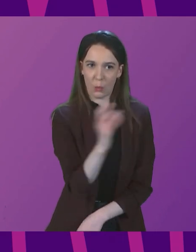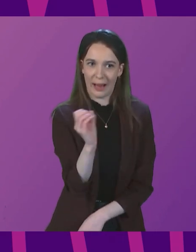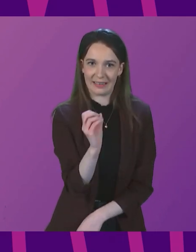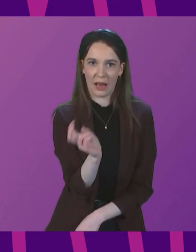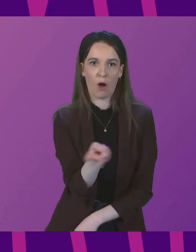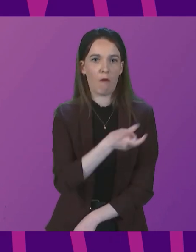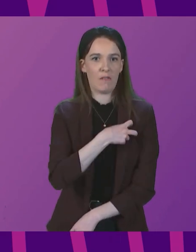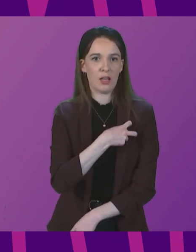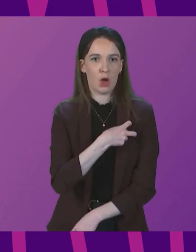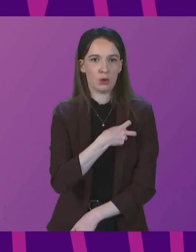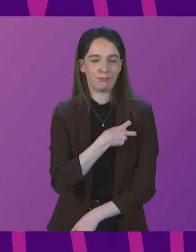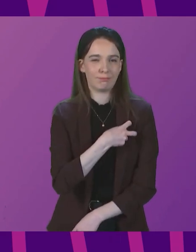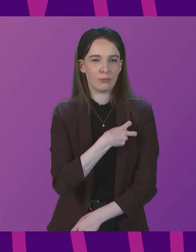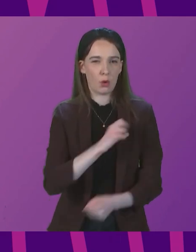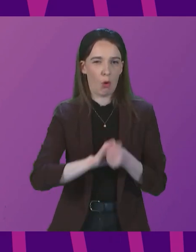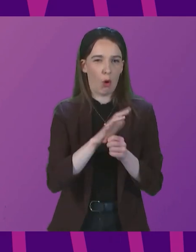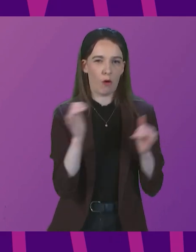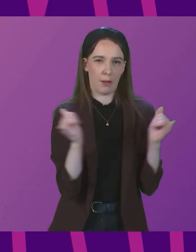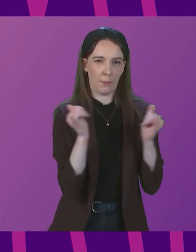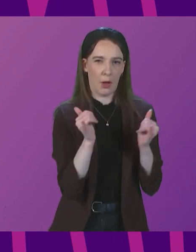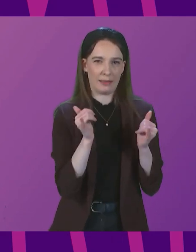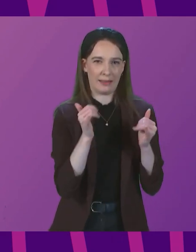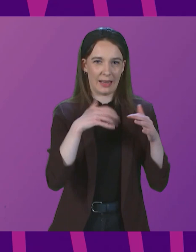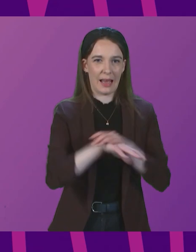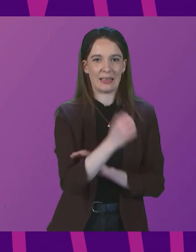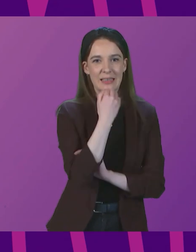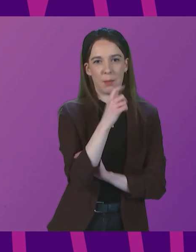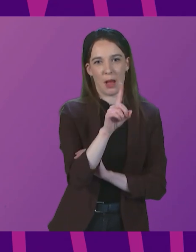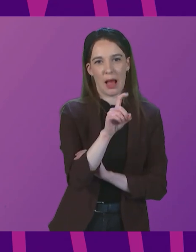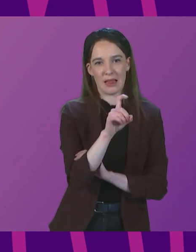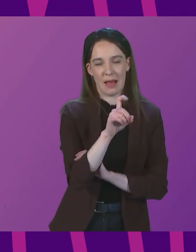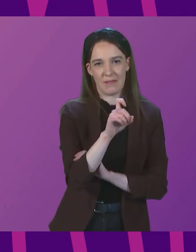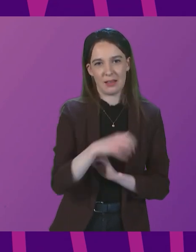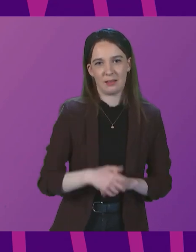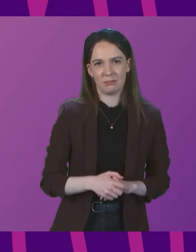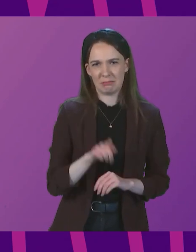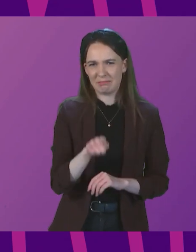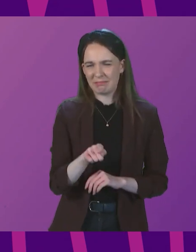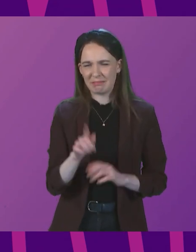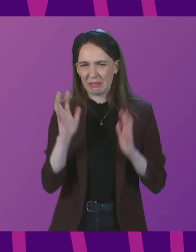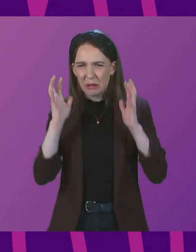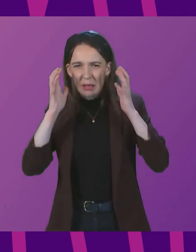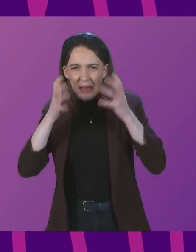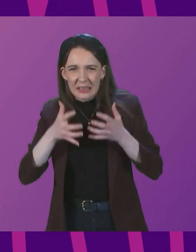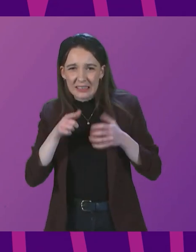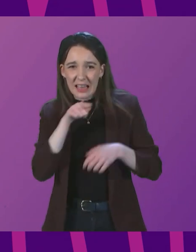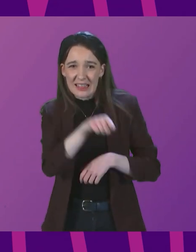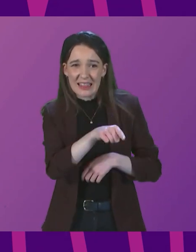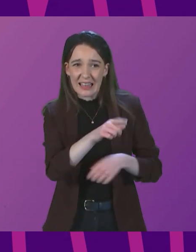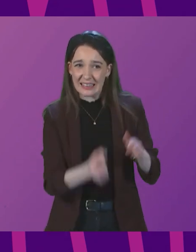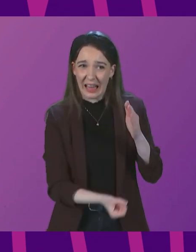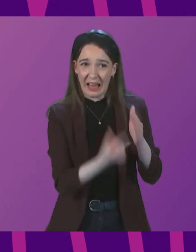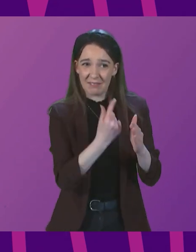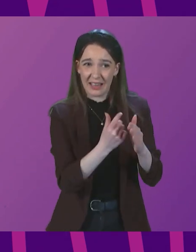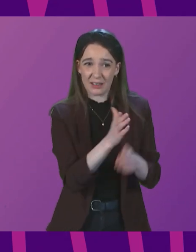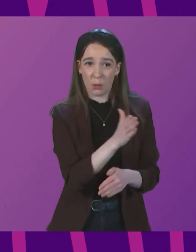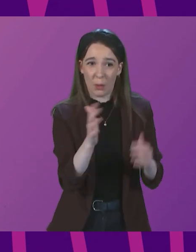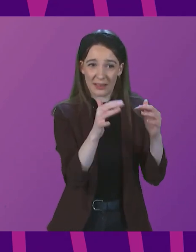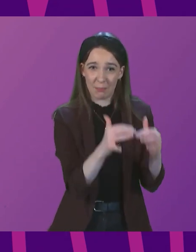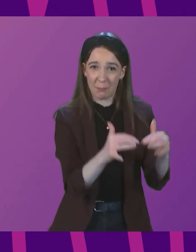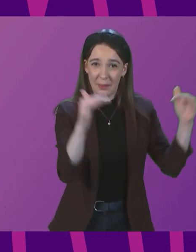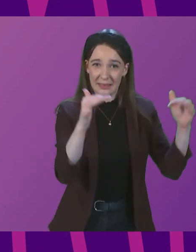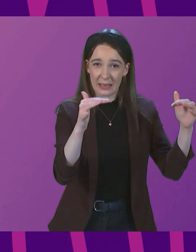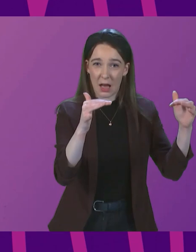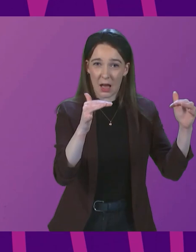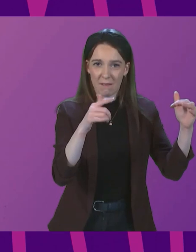parties held at Downing Street. Is the first minister concerned that these events in Westminster potentially undermine public health messaging